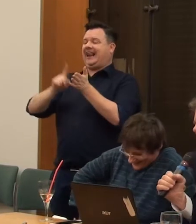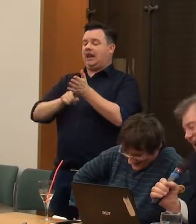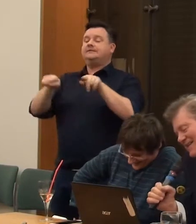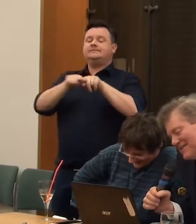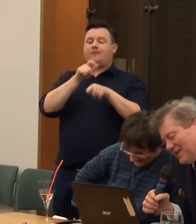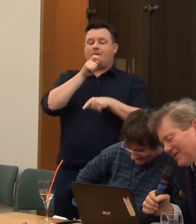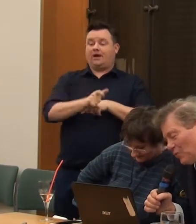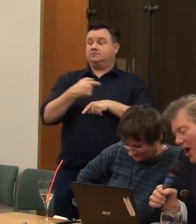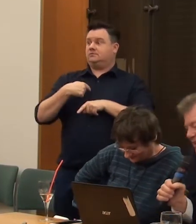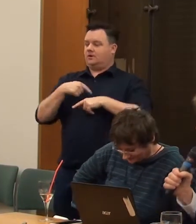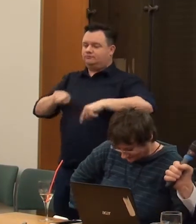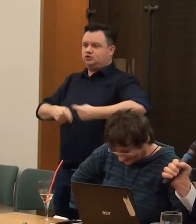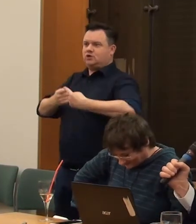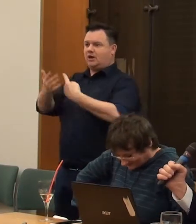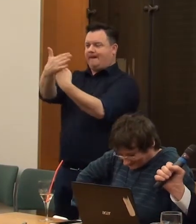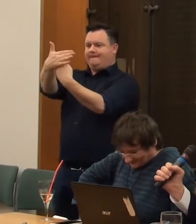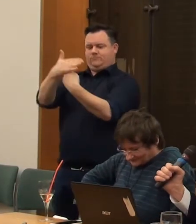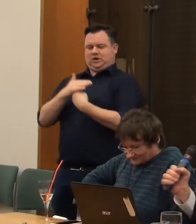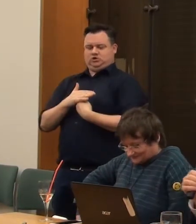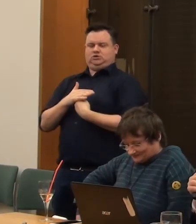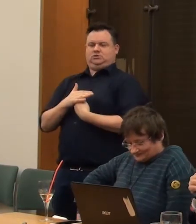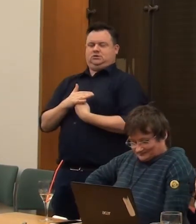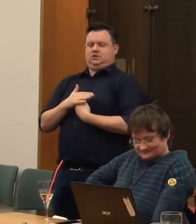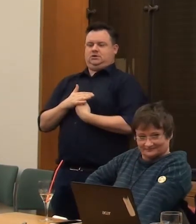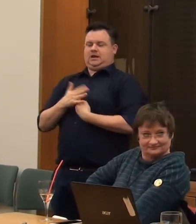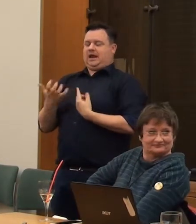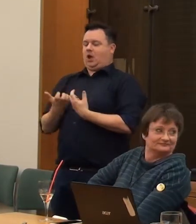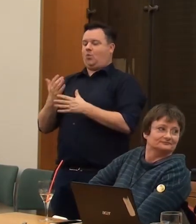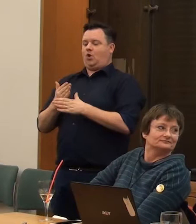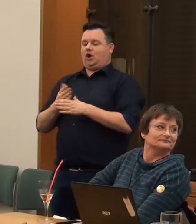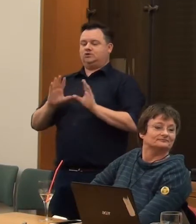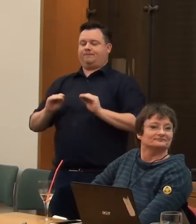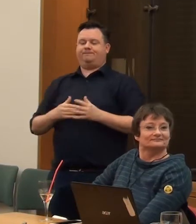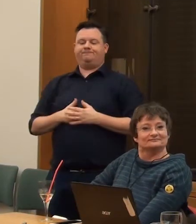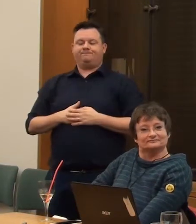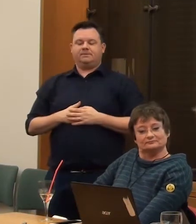and the way that it operates and the way everybody thinks about it. I'll leave it there.